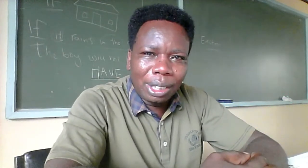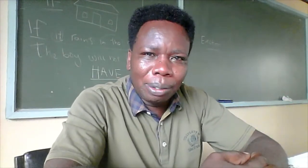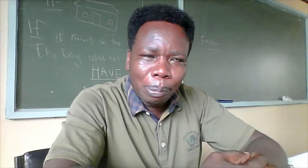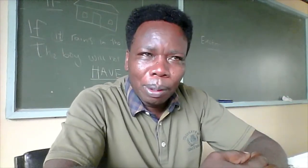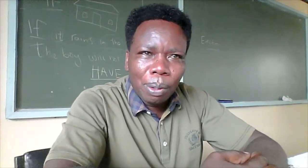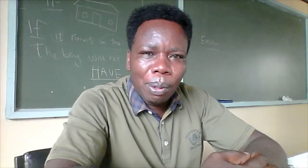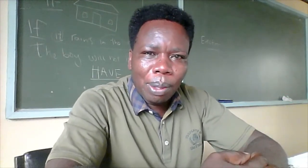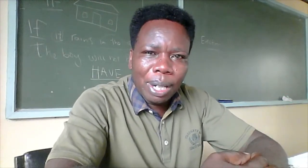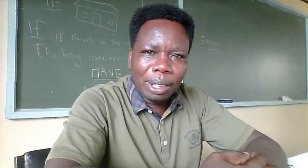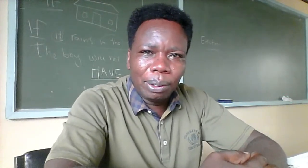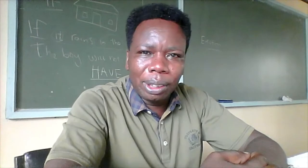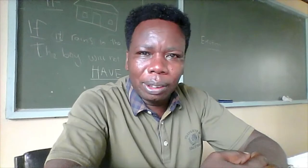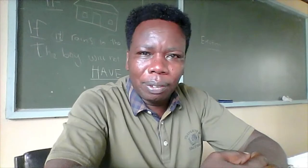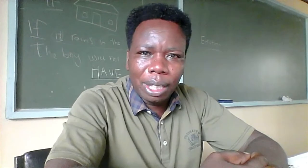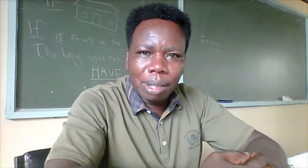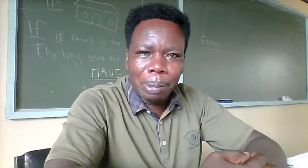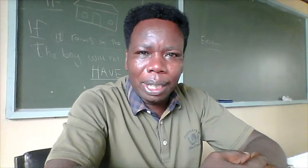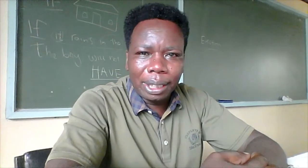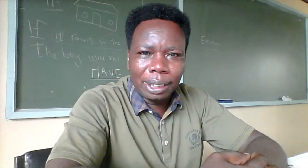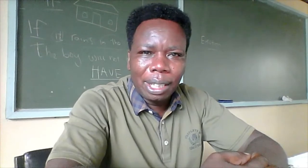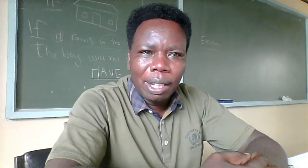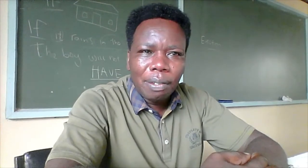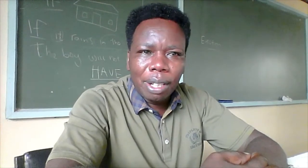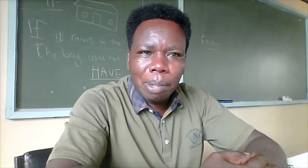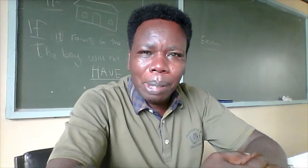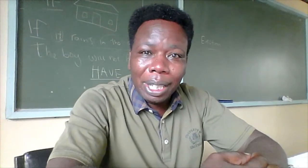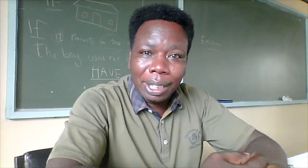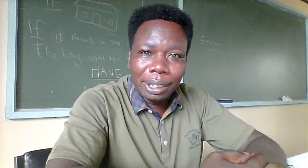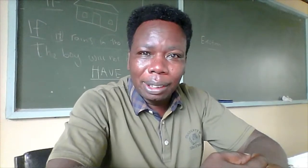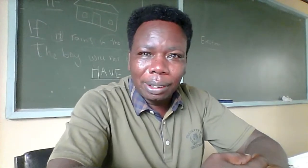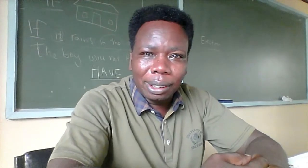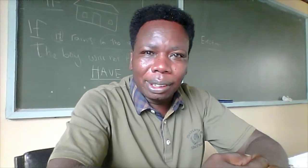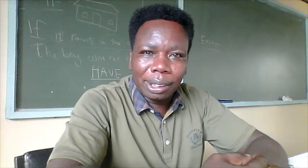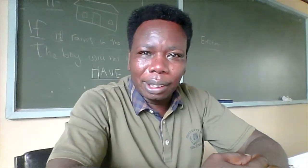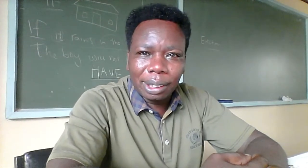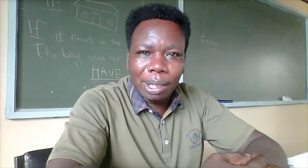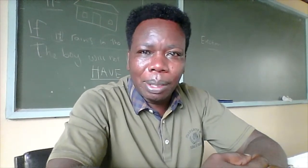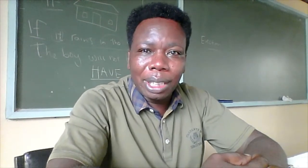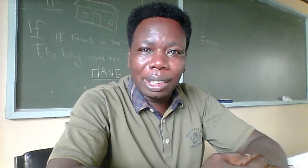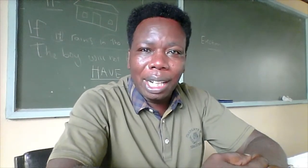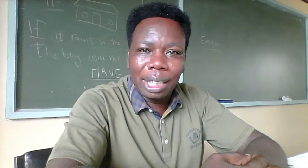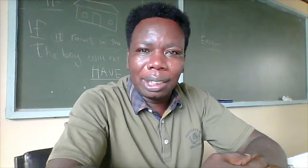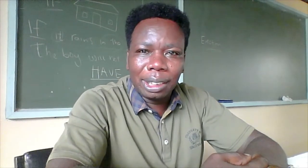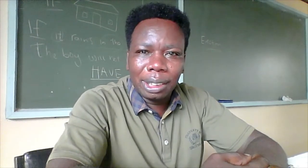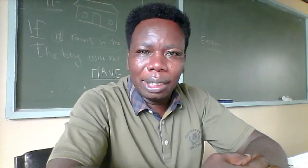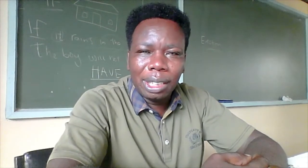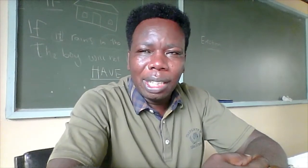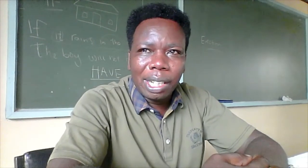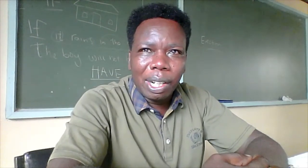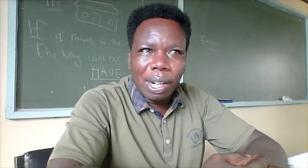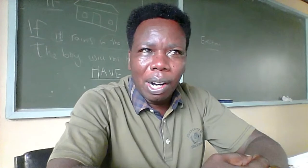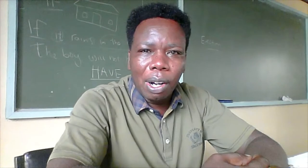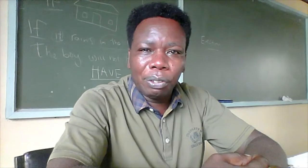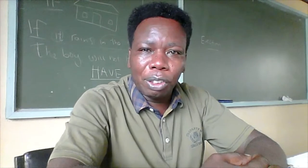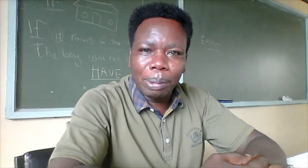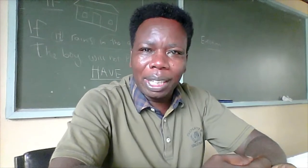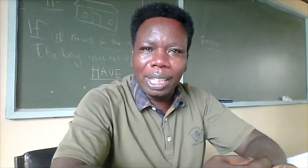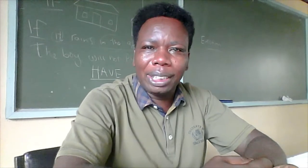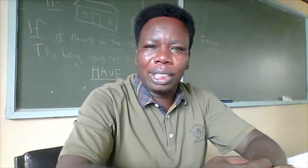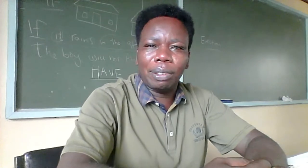with one which is finger sparing. Finger sparing, we say, is an art of forming the letters of